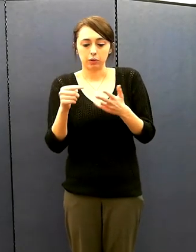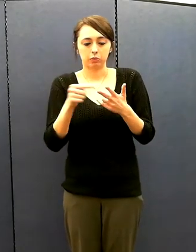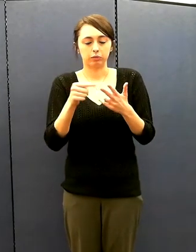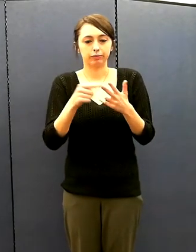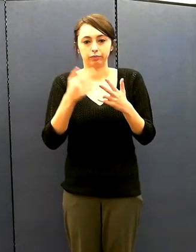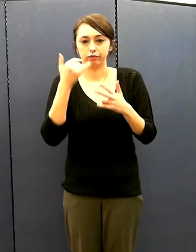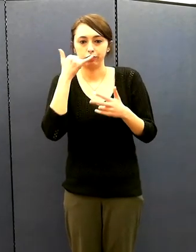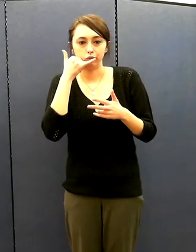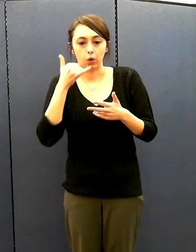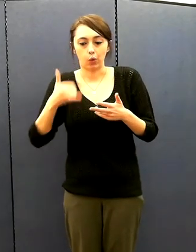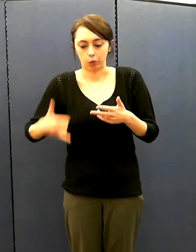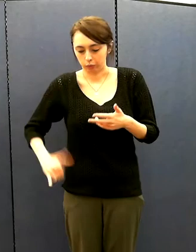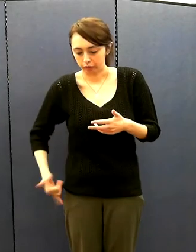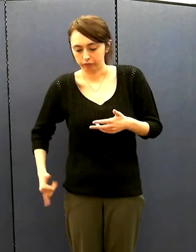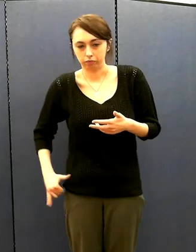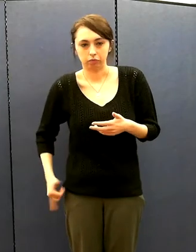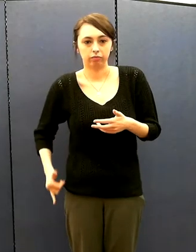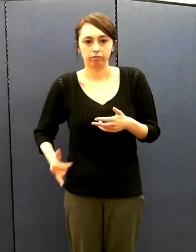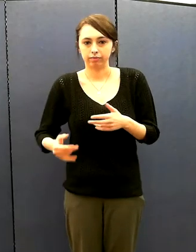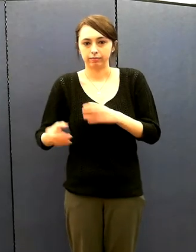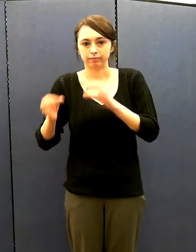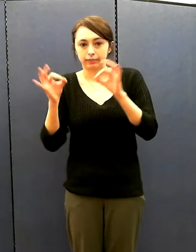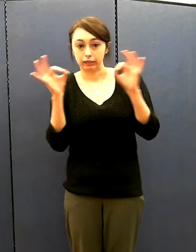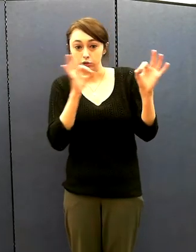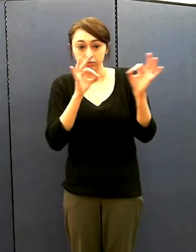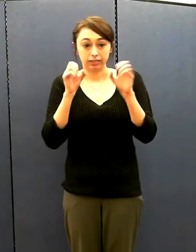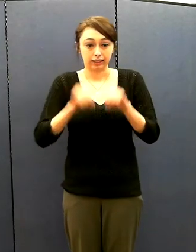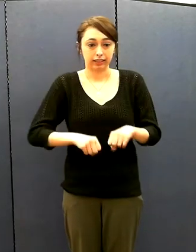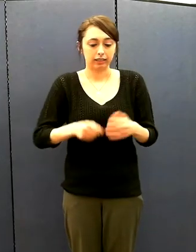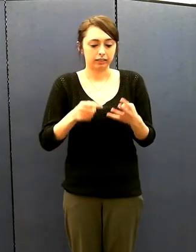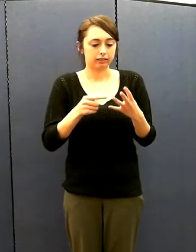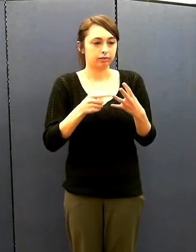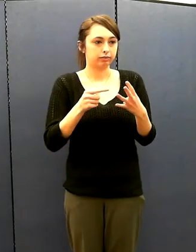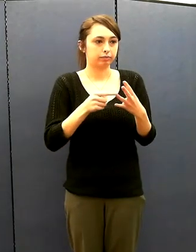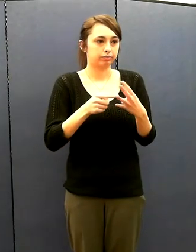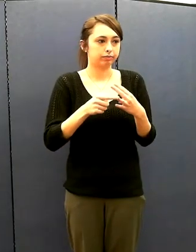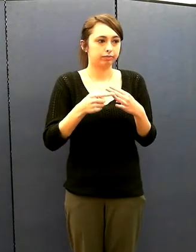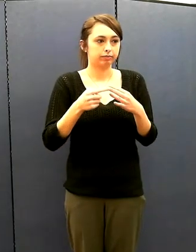It's a little bit. It's a bit.